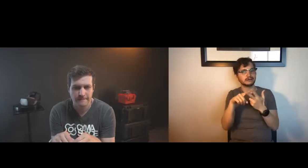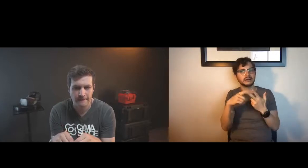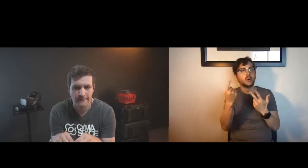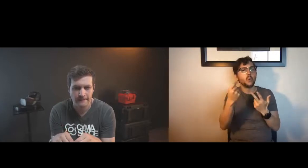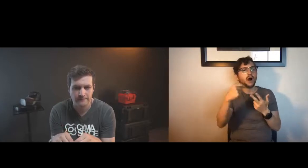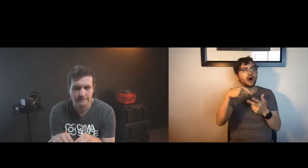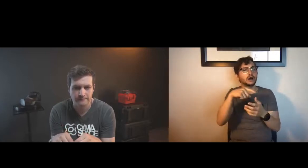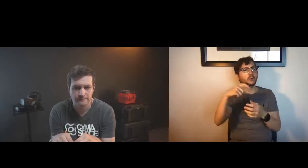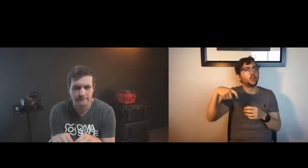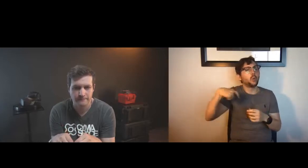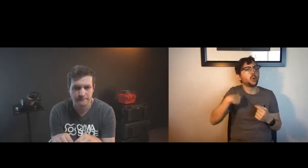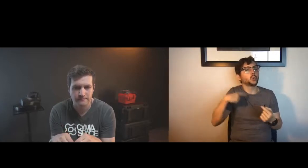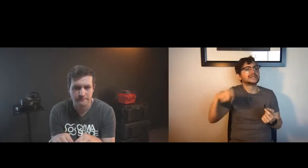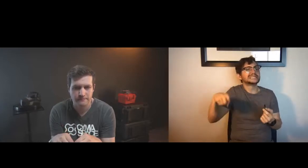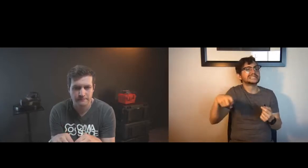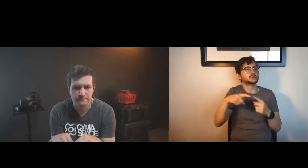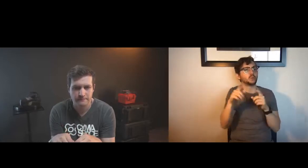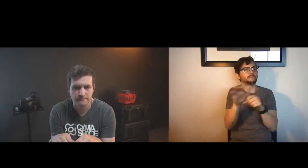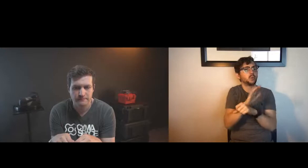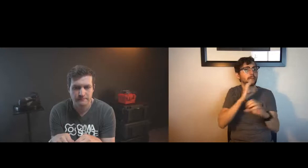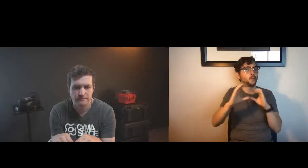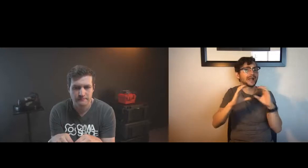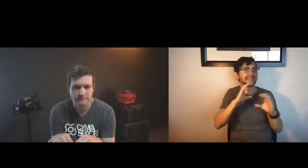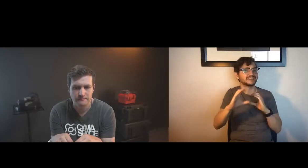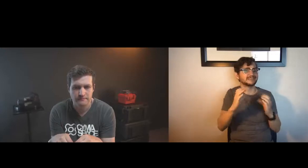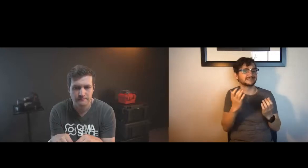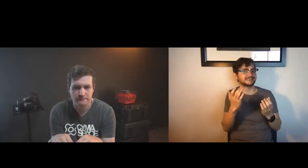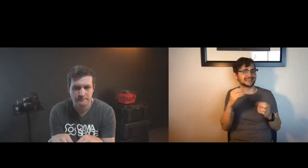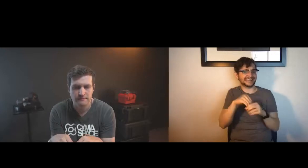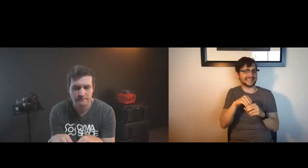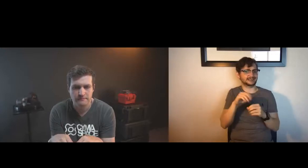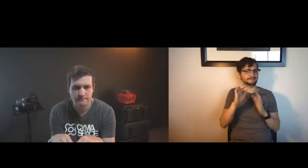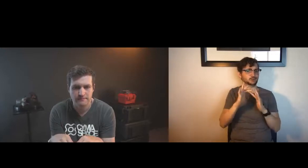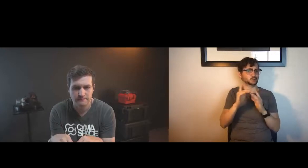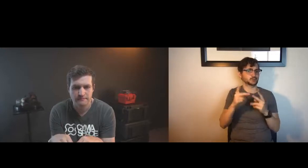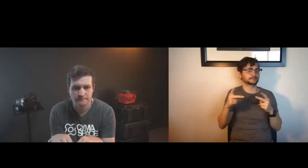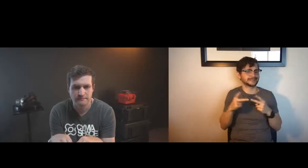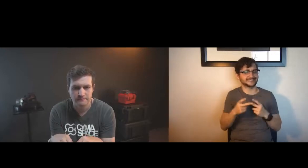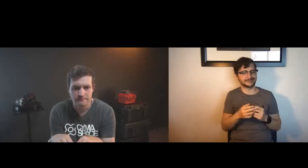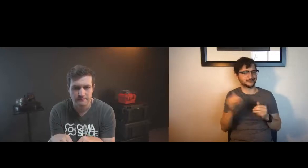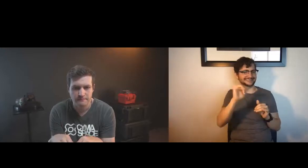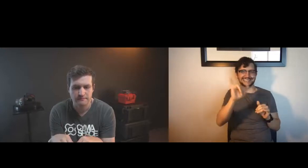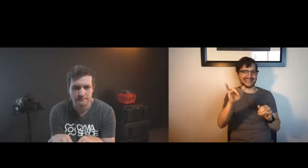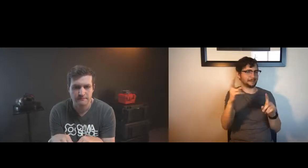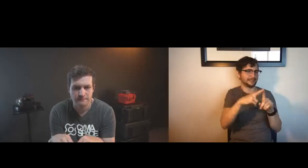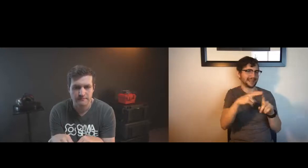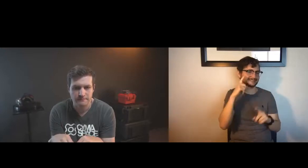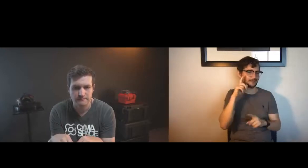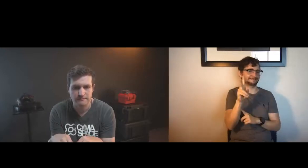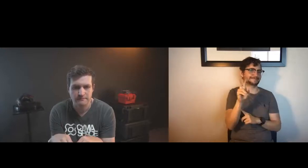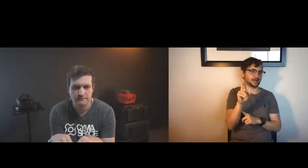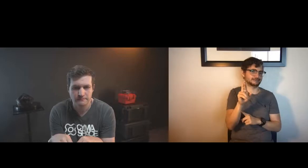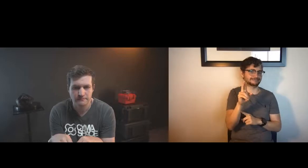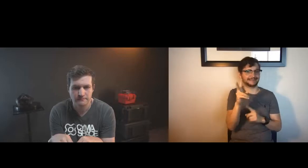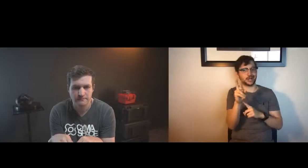you and i have our video on everyone else is just watching us but don't have their videos on so what is needed to